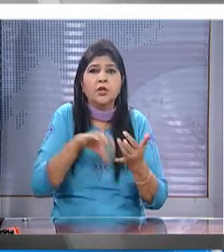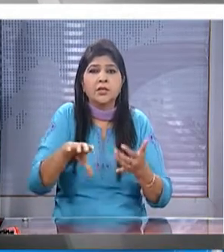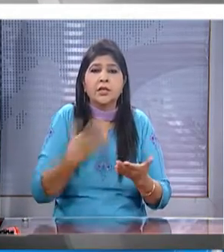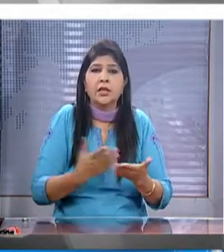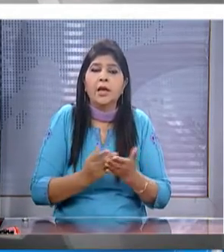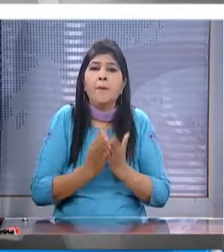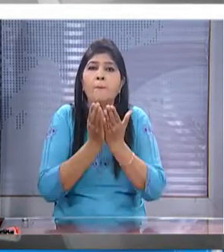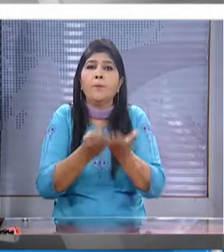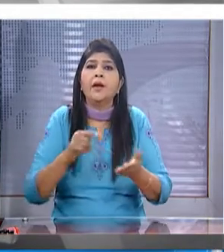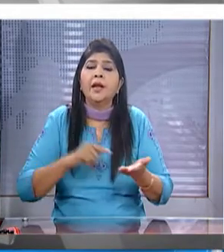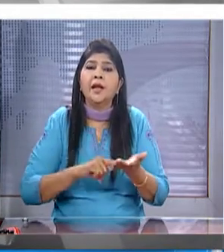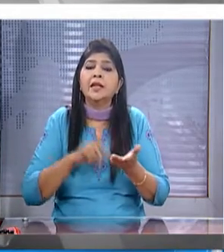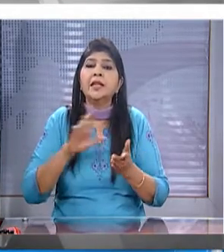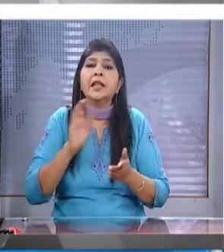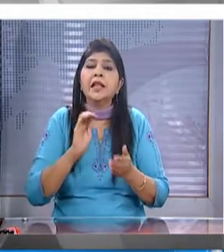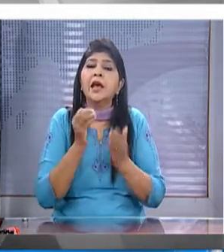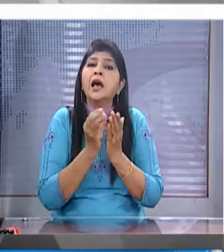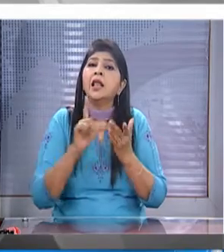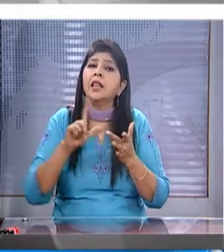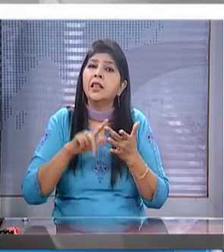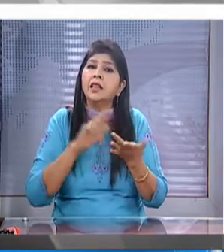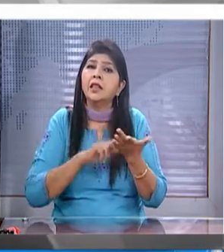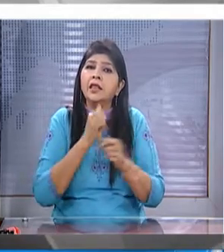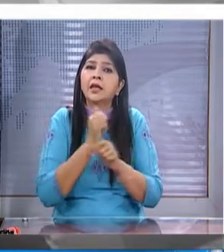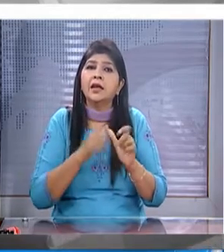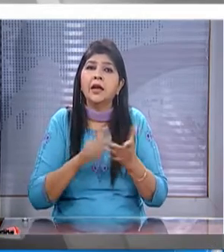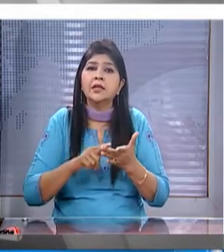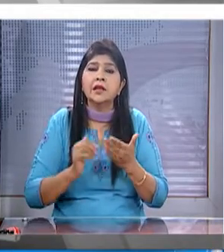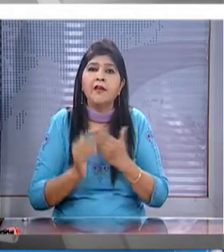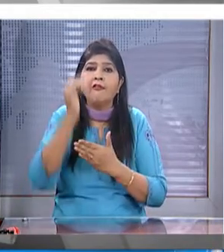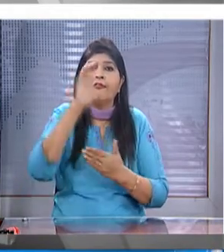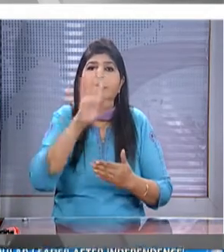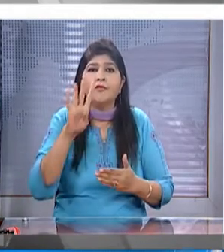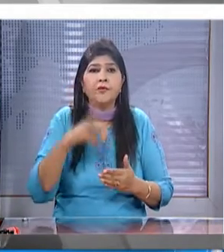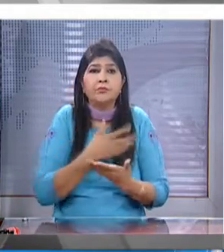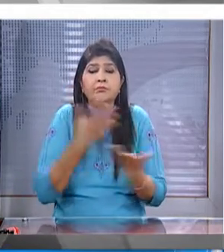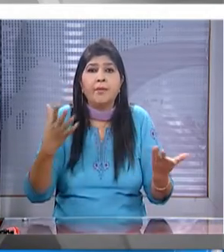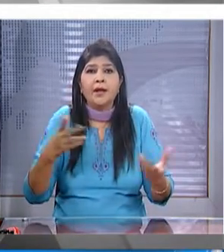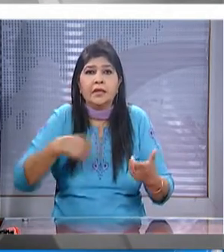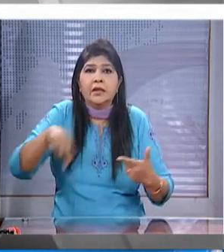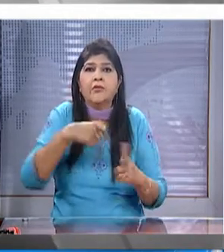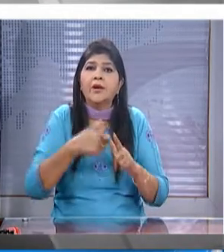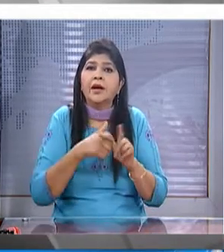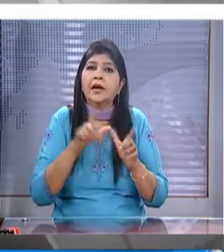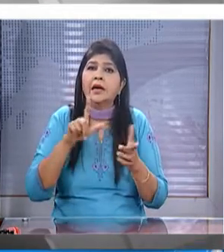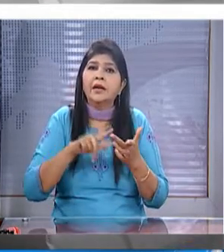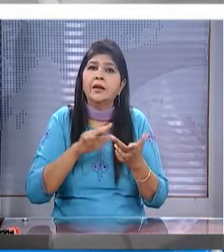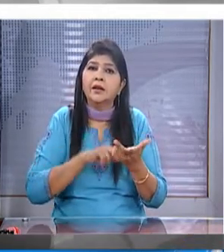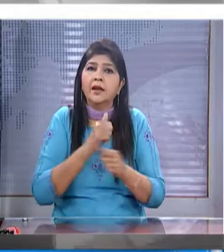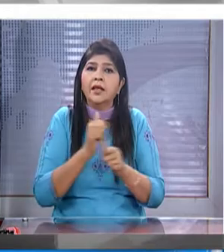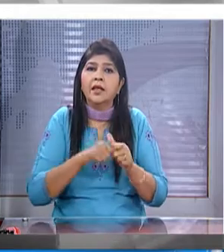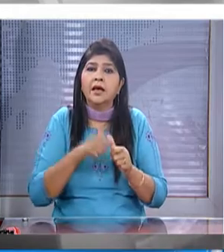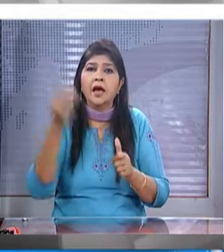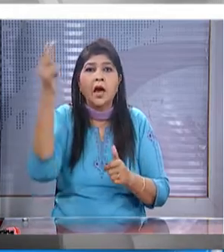prayer at lingaraj temple the 54 meter high temple is one of the brightest example of kalinga style